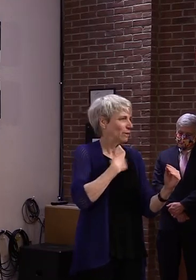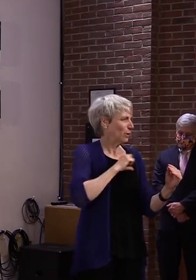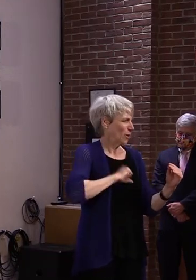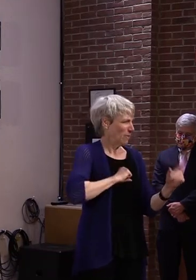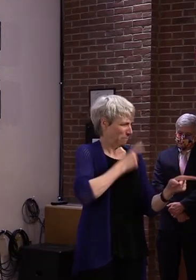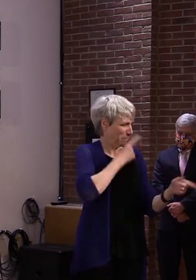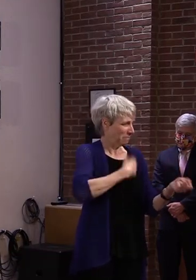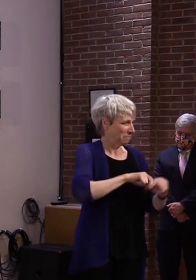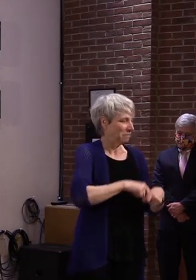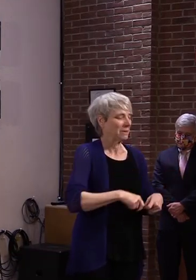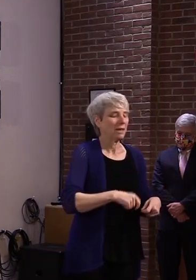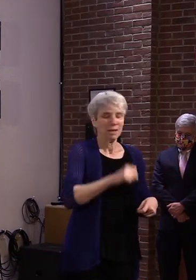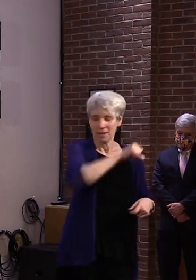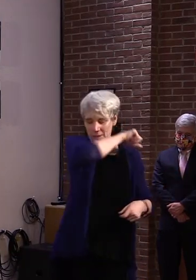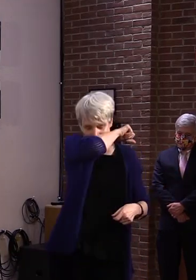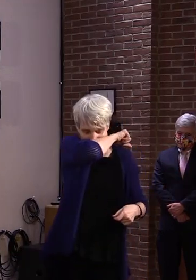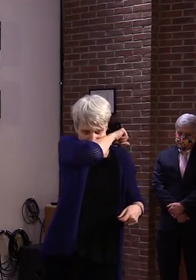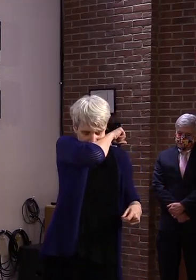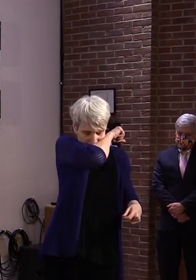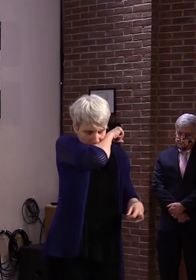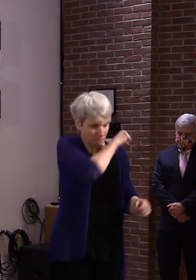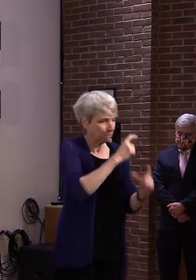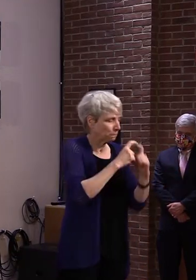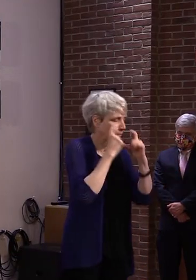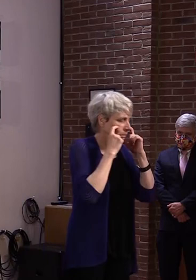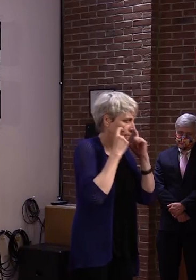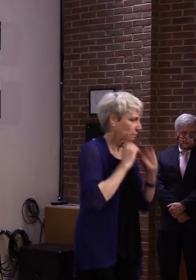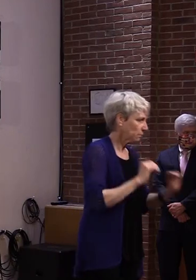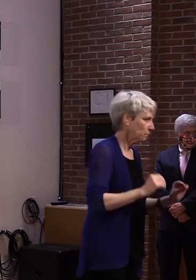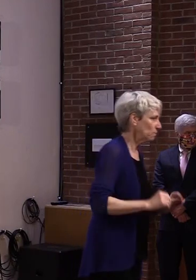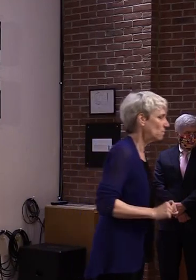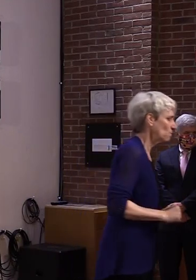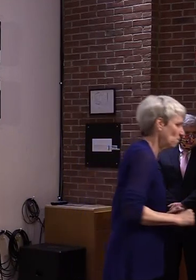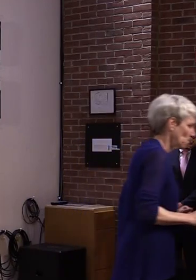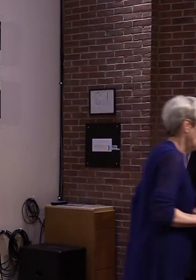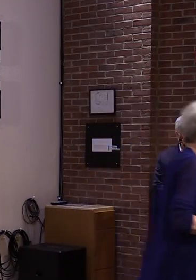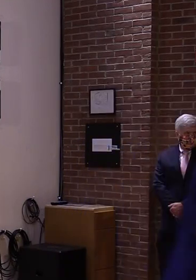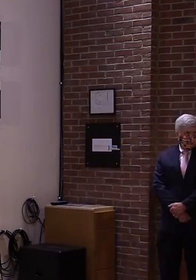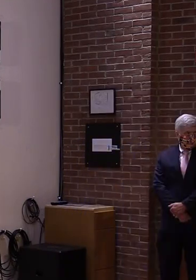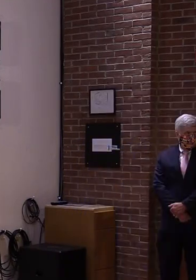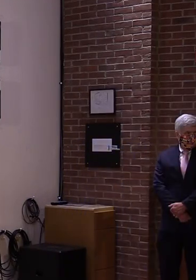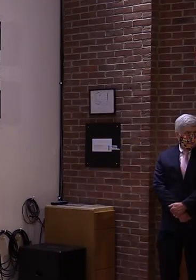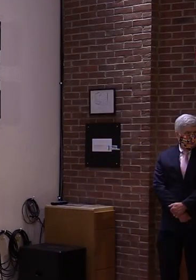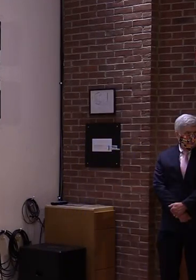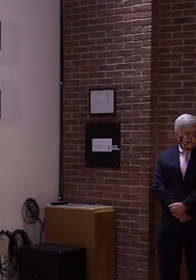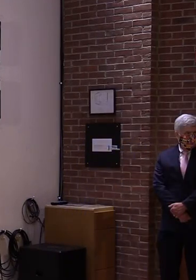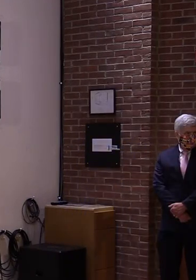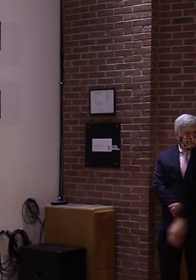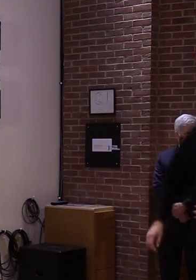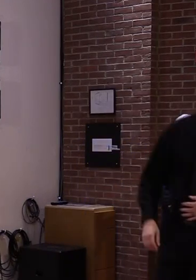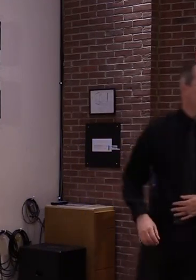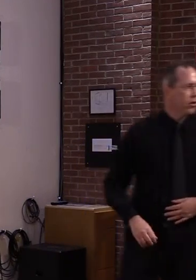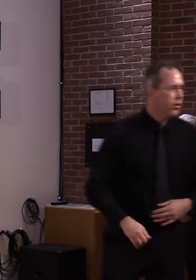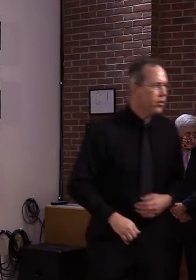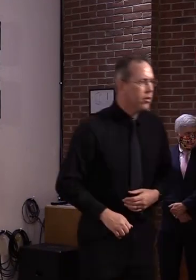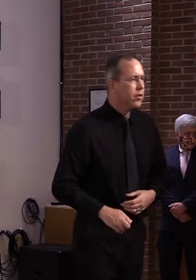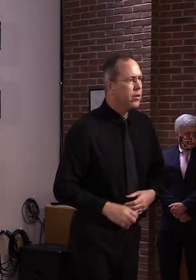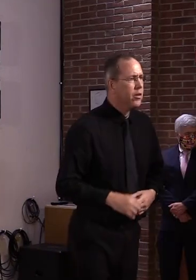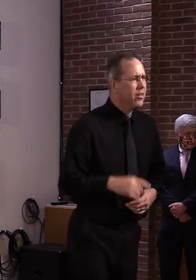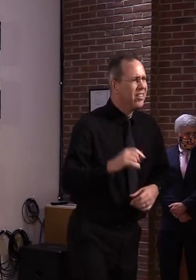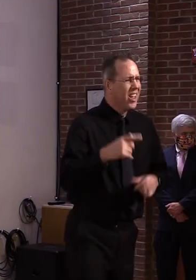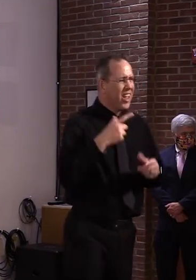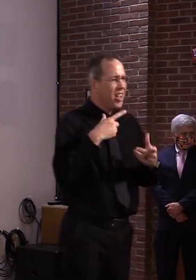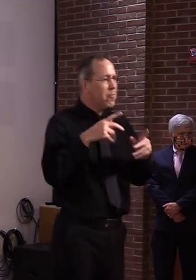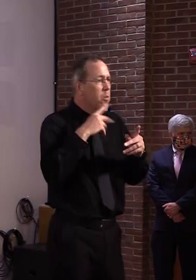so they wouldn't have facial coverings on. And because the mass gathering size at those